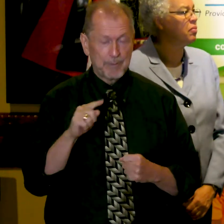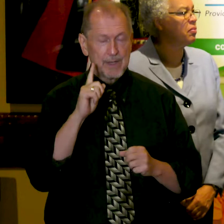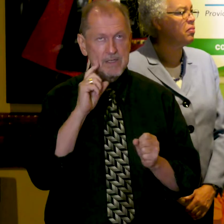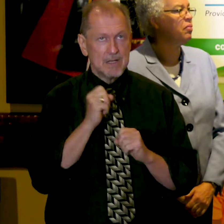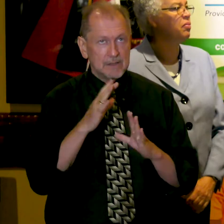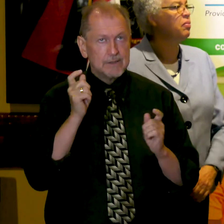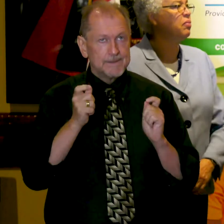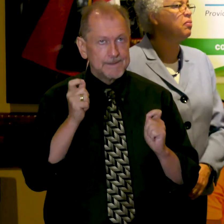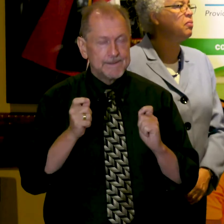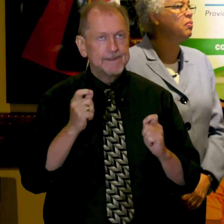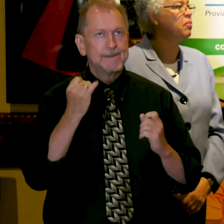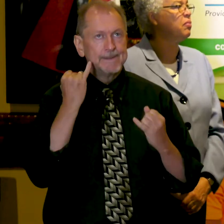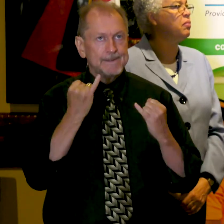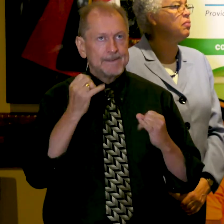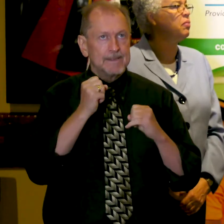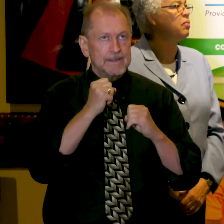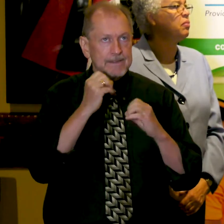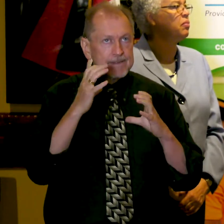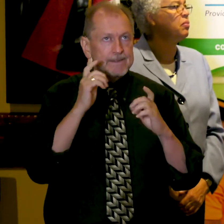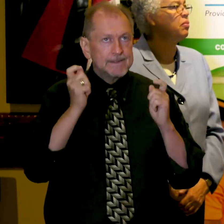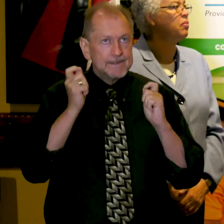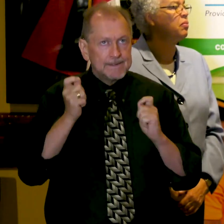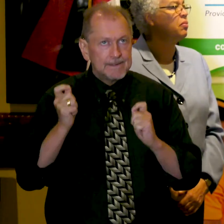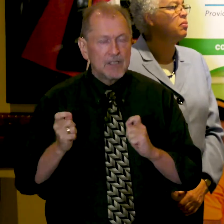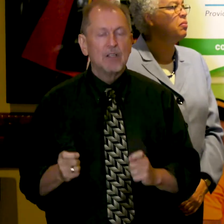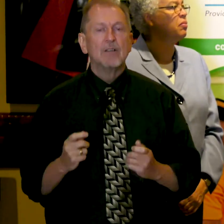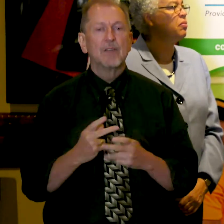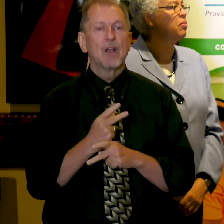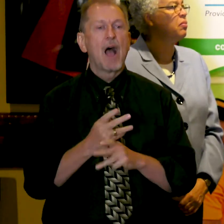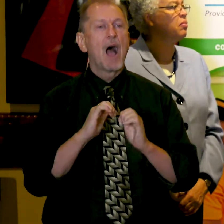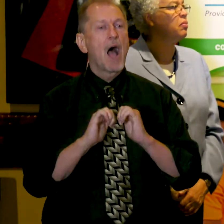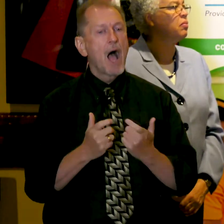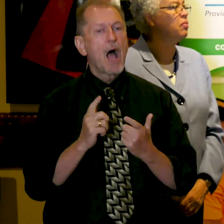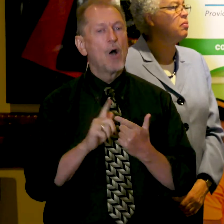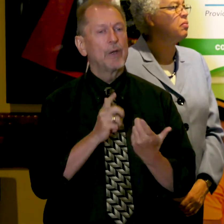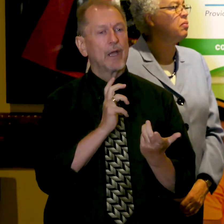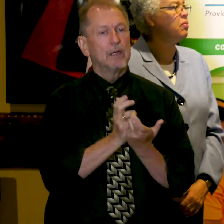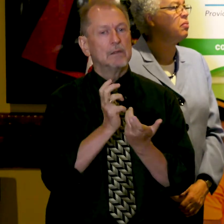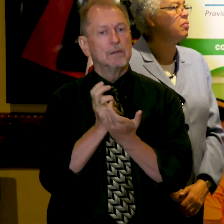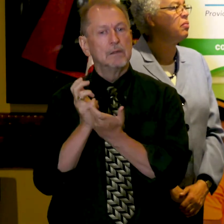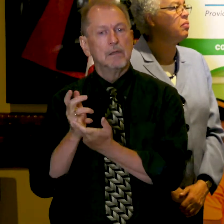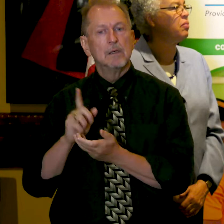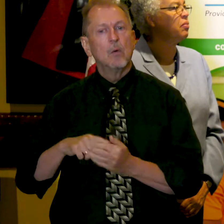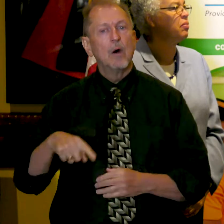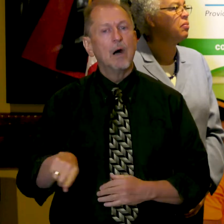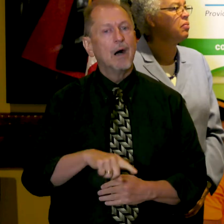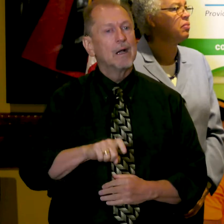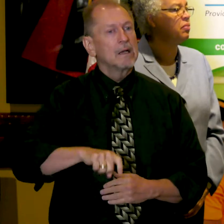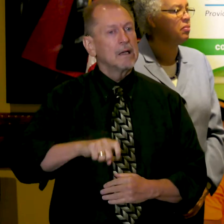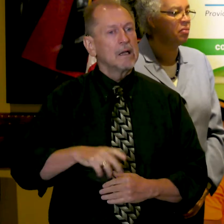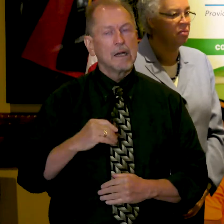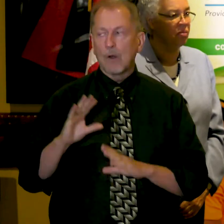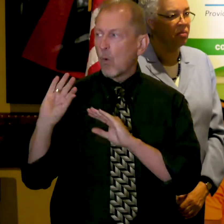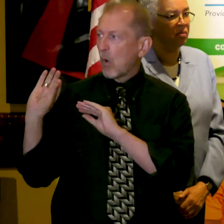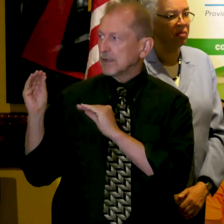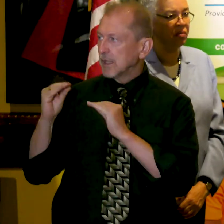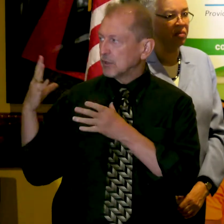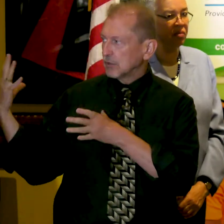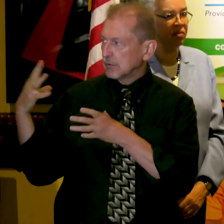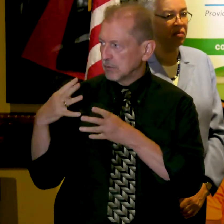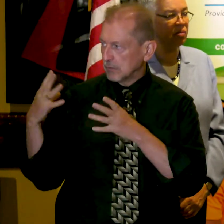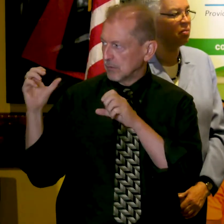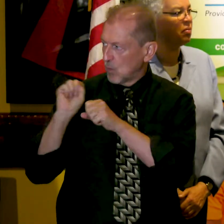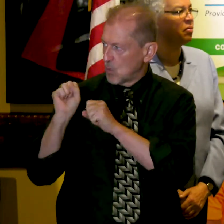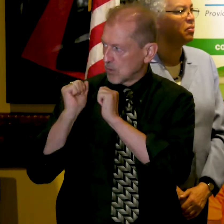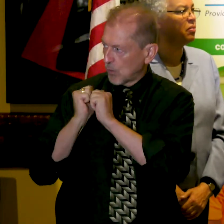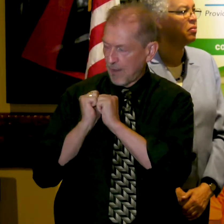reinventing, and figuring out how can we partner together to deliver these services in a better